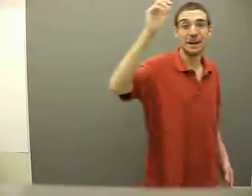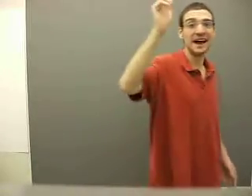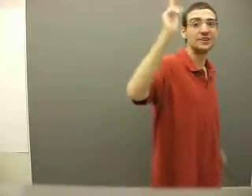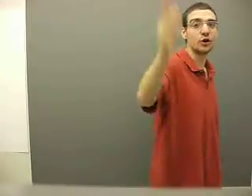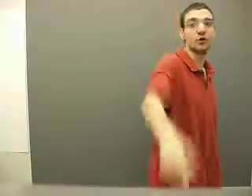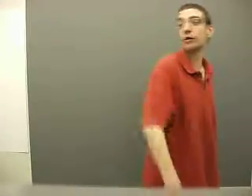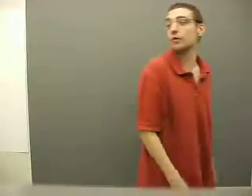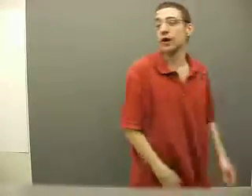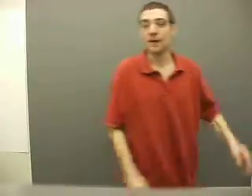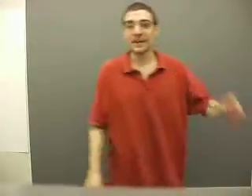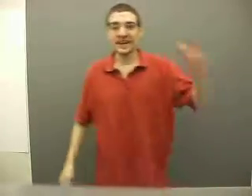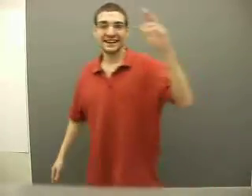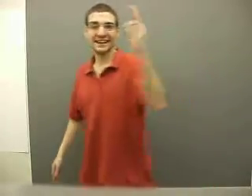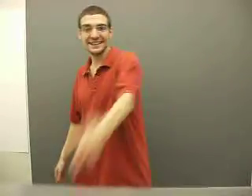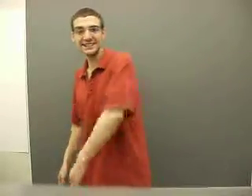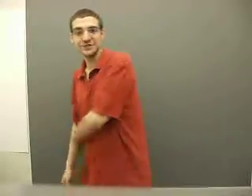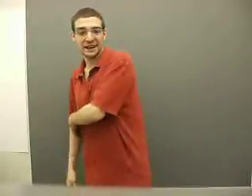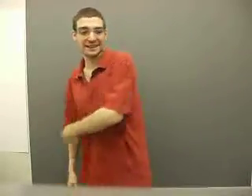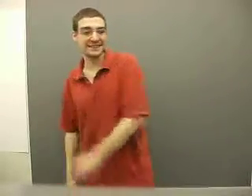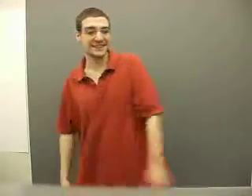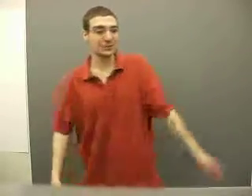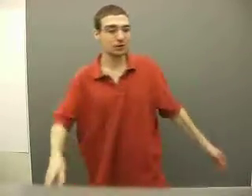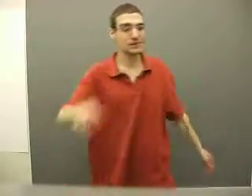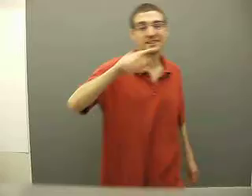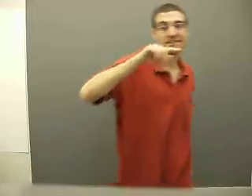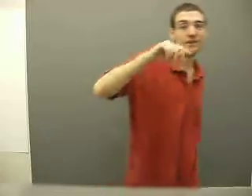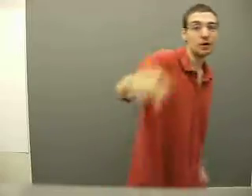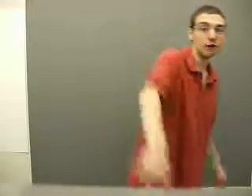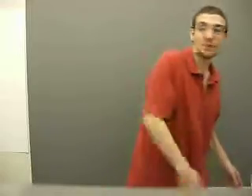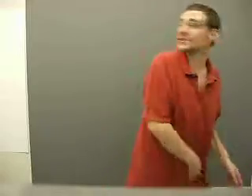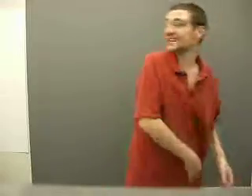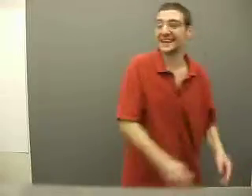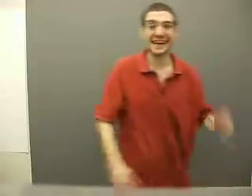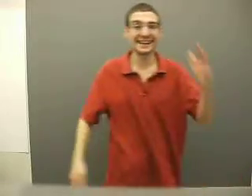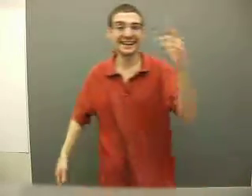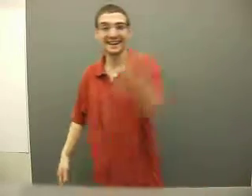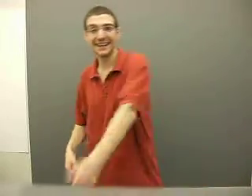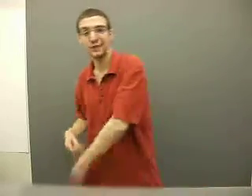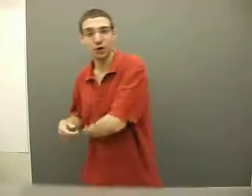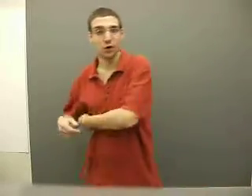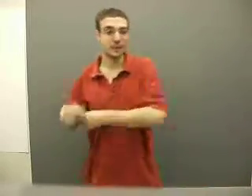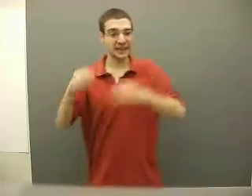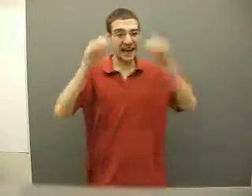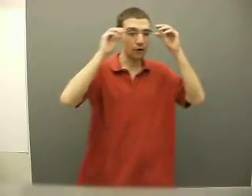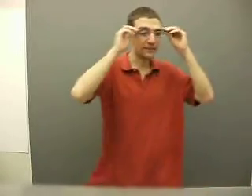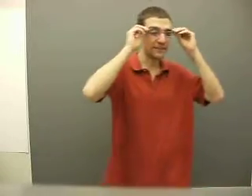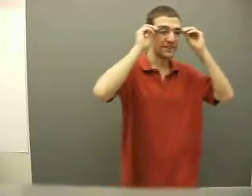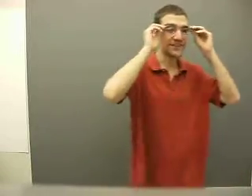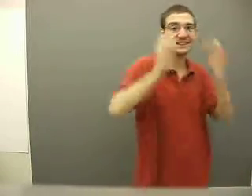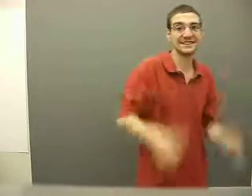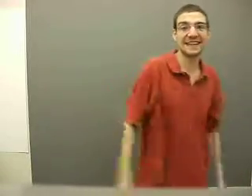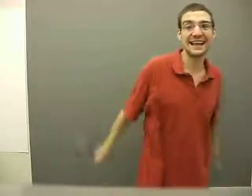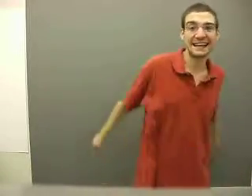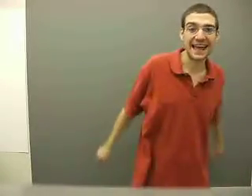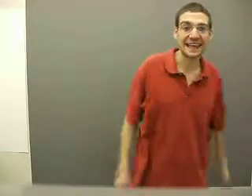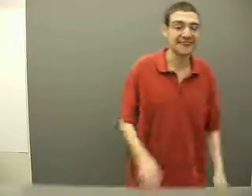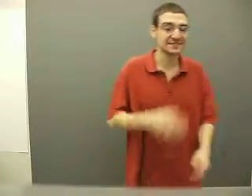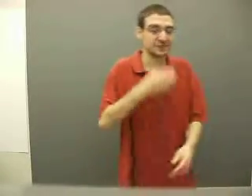mind. Don't grow up. And they just trying to see your sis look up. But they can't get their own. But I don't even understand that. That's a